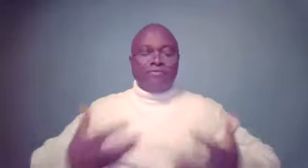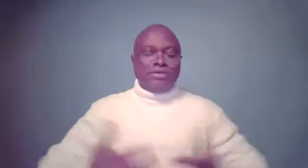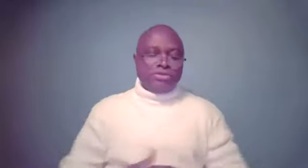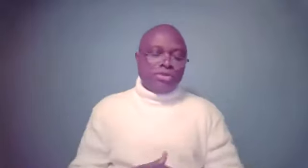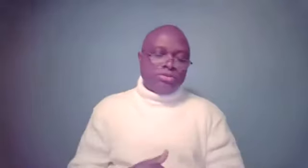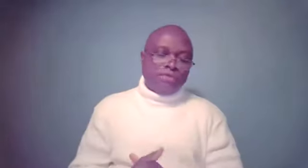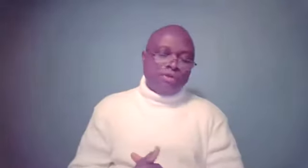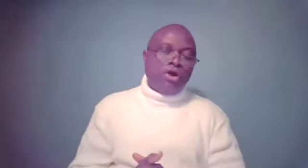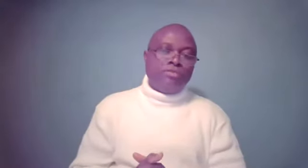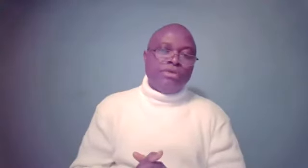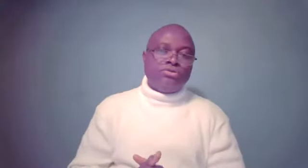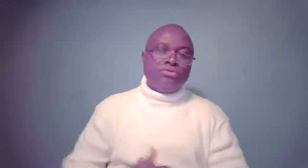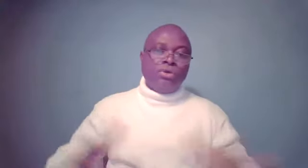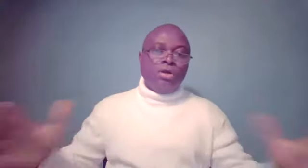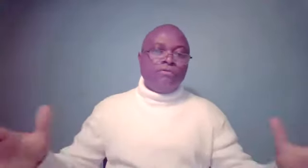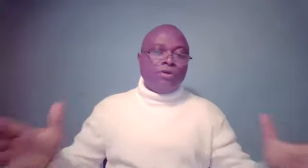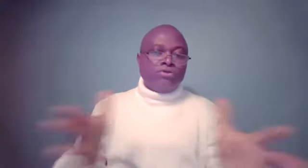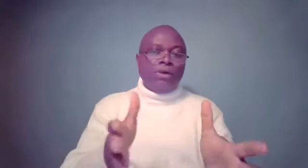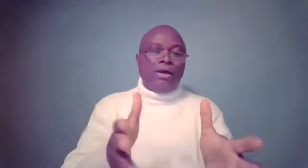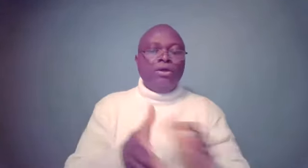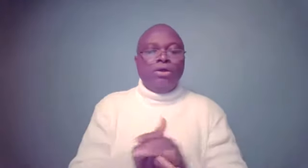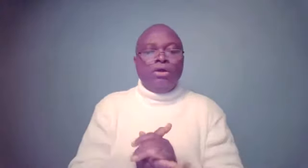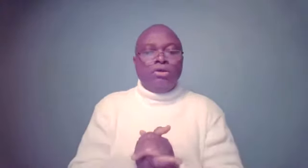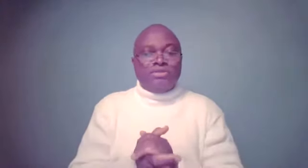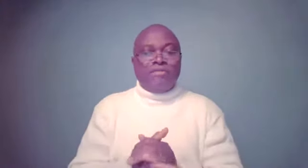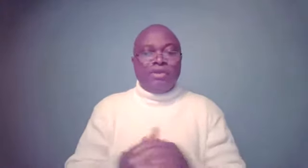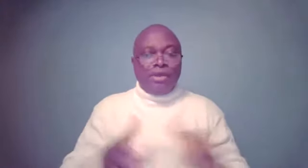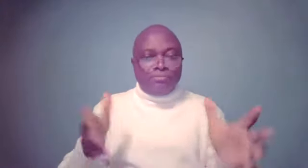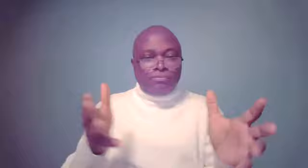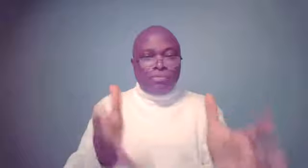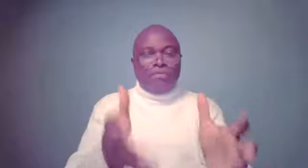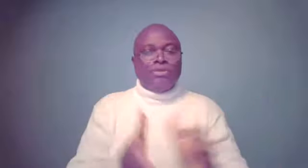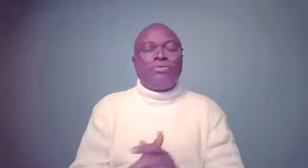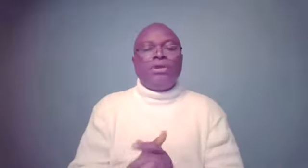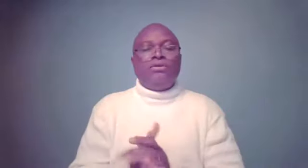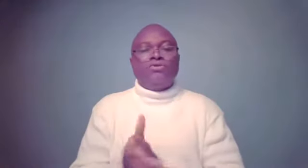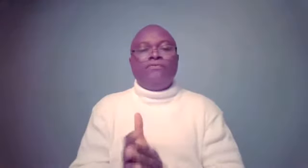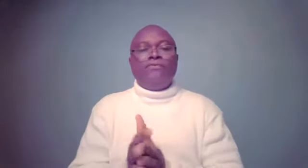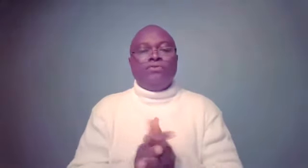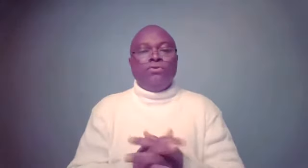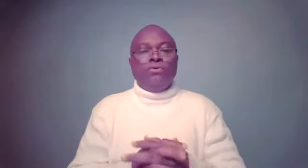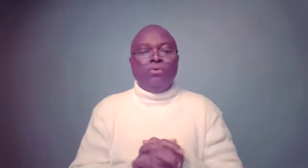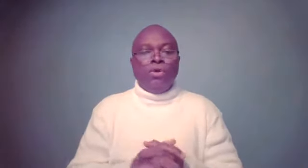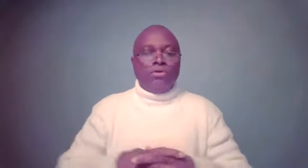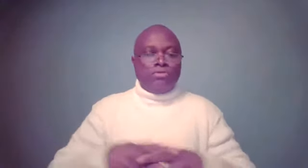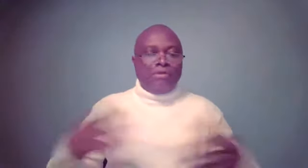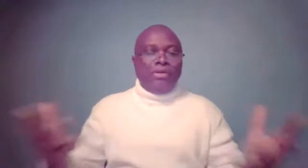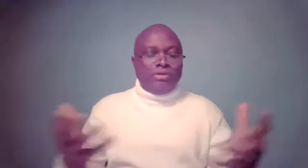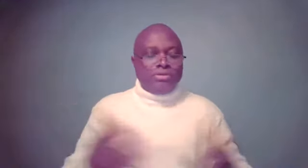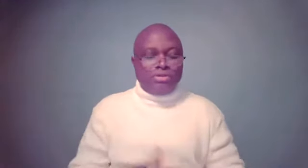as a source of encouragement to all of us who are observing him, particularly those of you who regularly sit